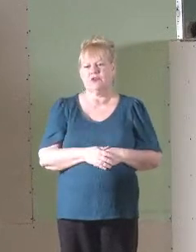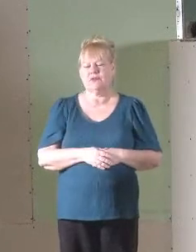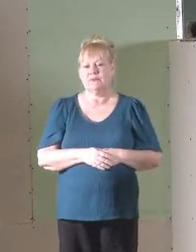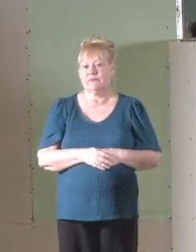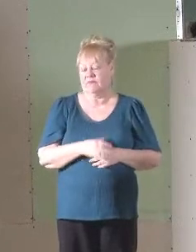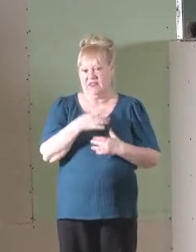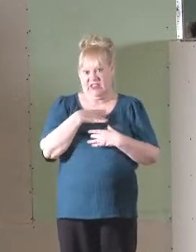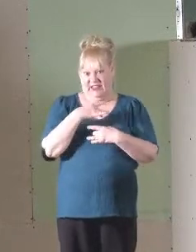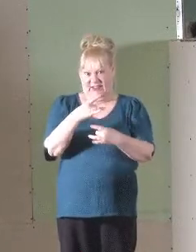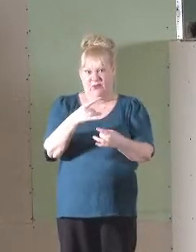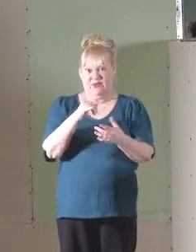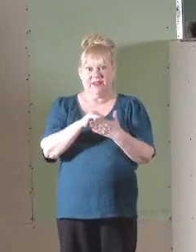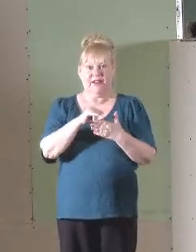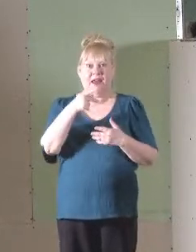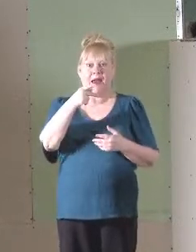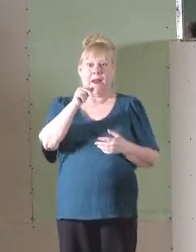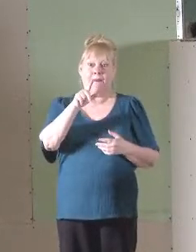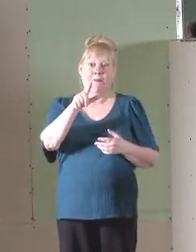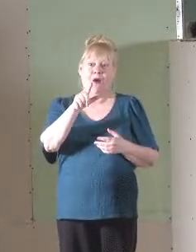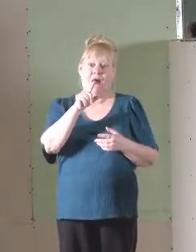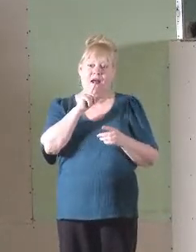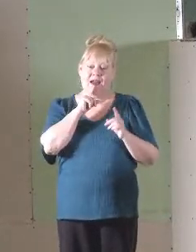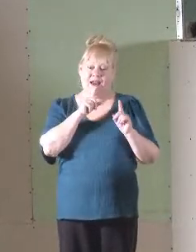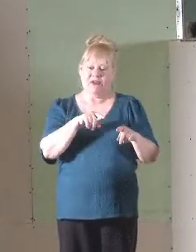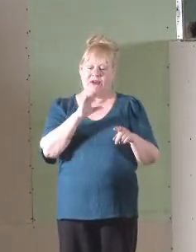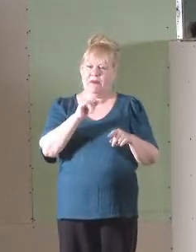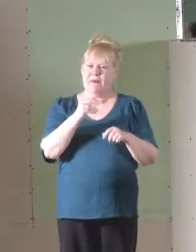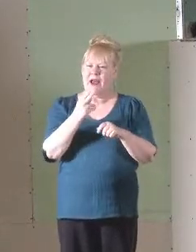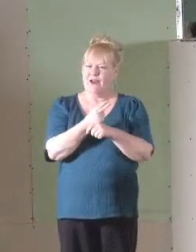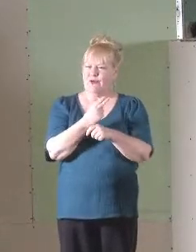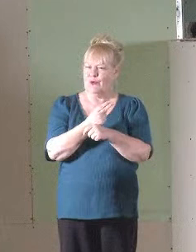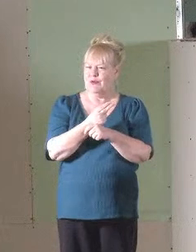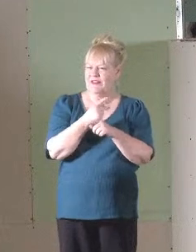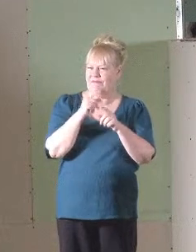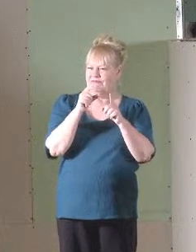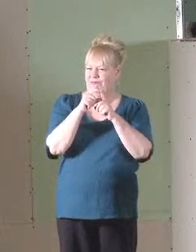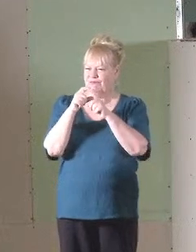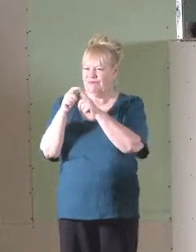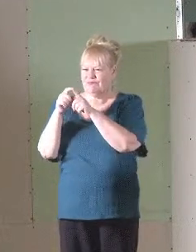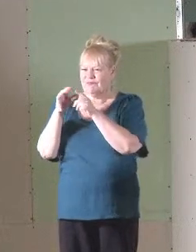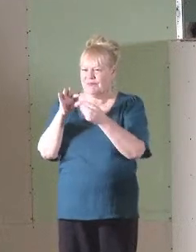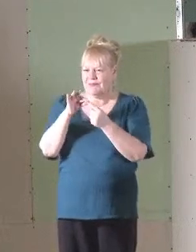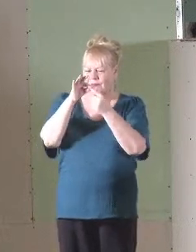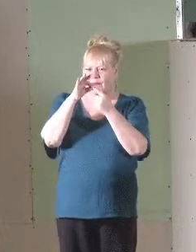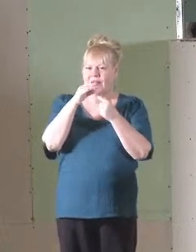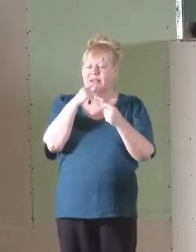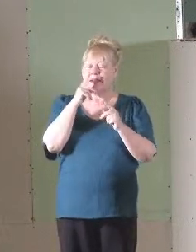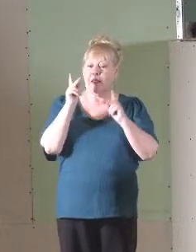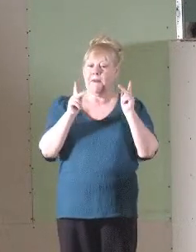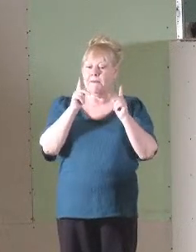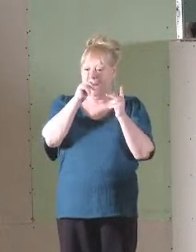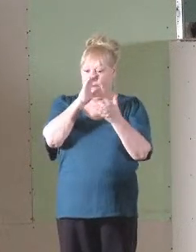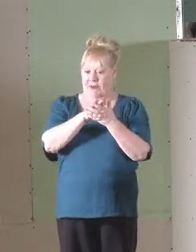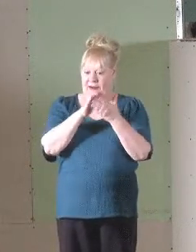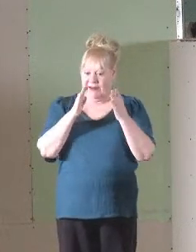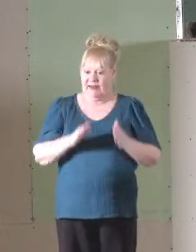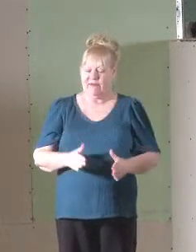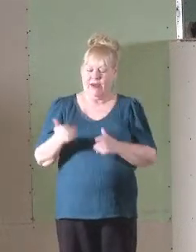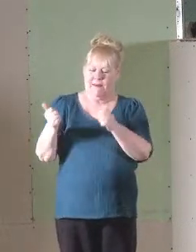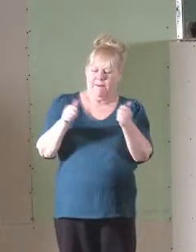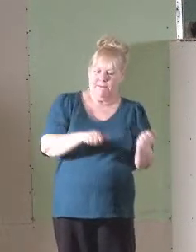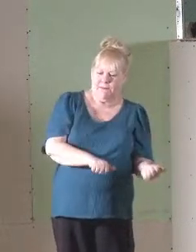And it's very interesting that he does so by using prepositions. Paul says that believers have been baptized